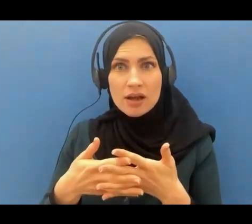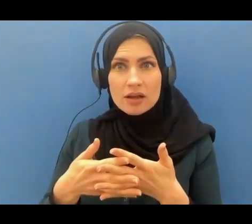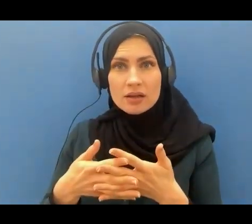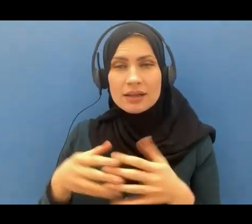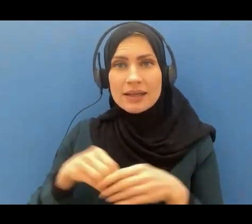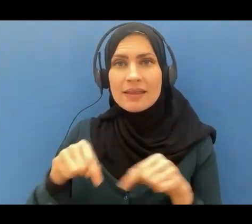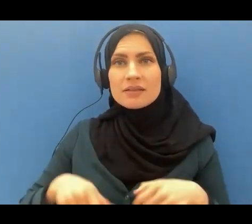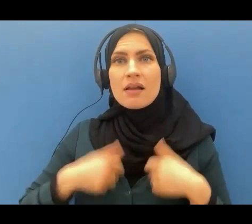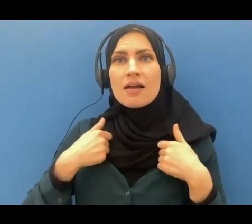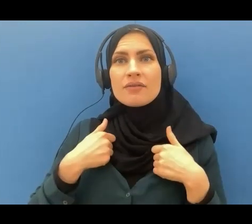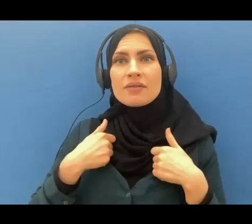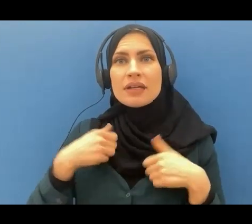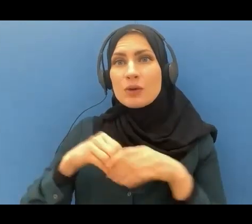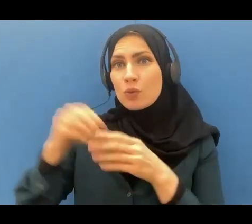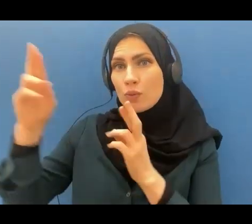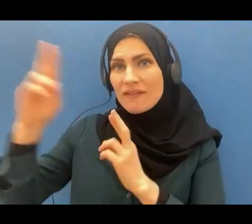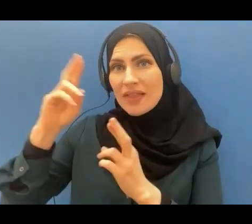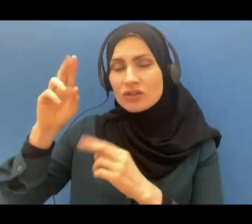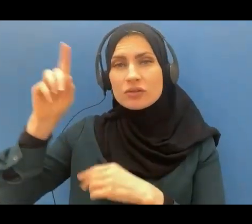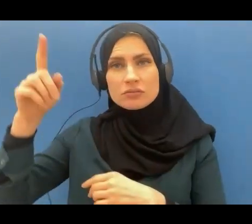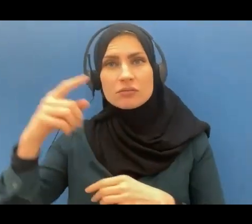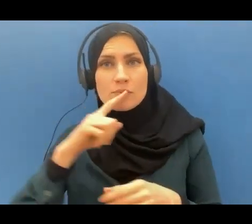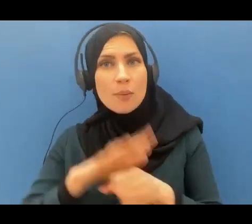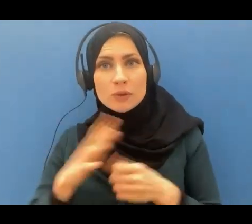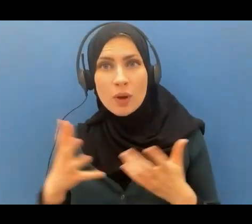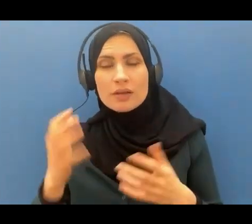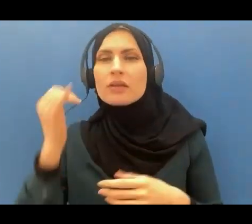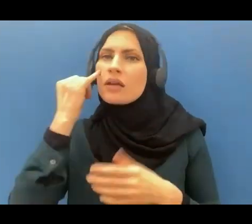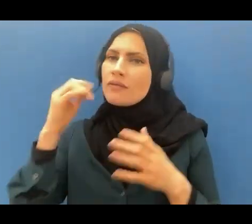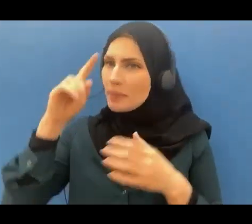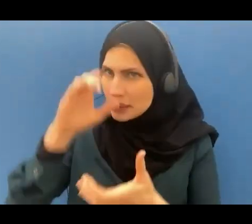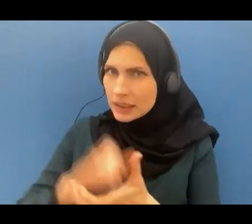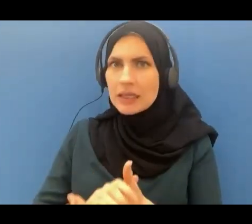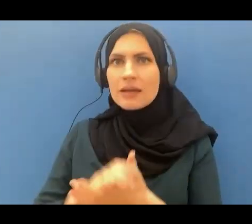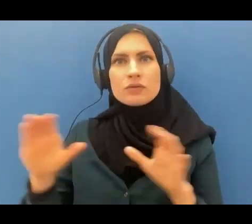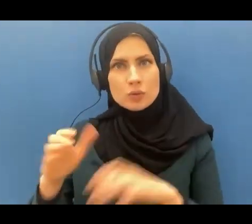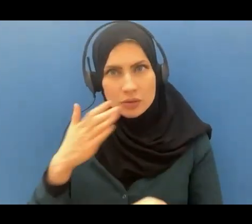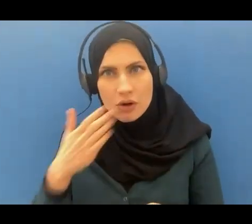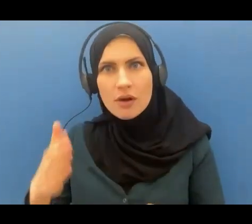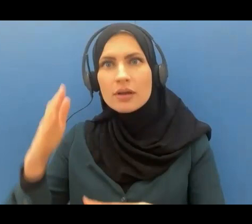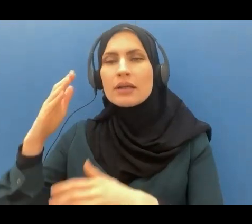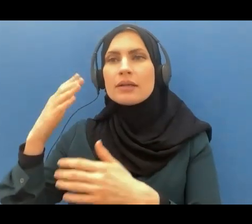that those who will do good those who believe and do good they will end up in paradise